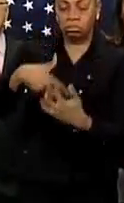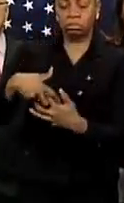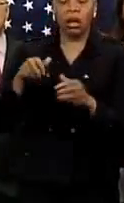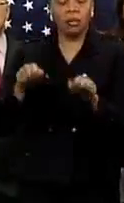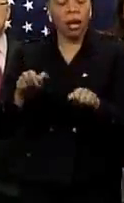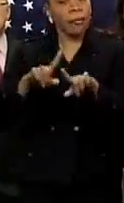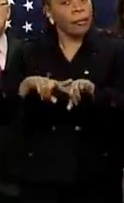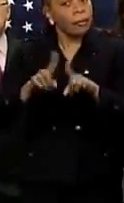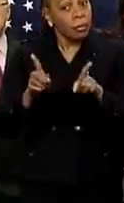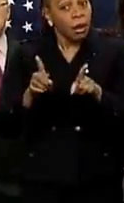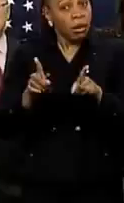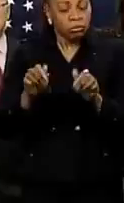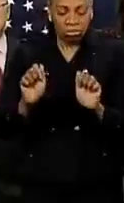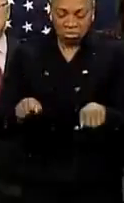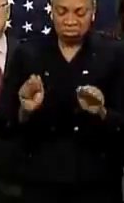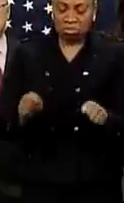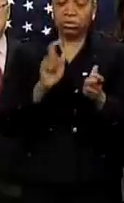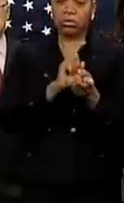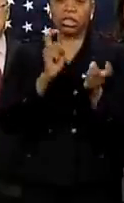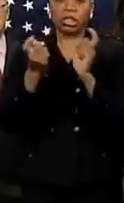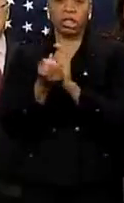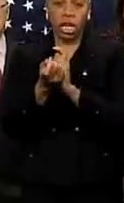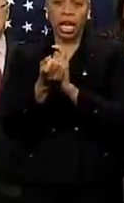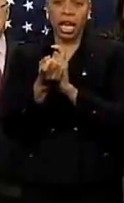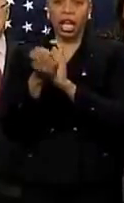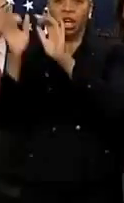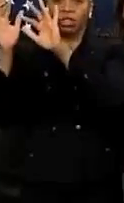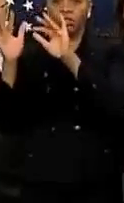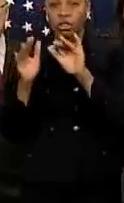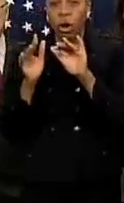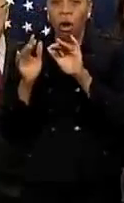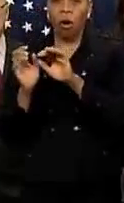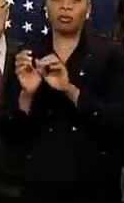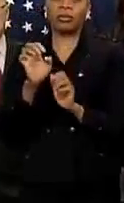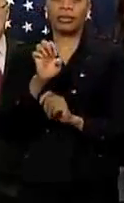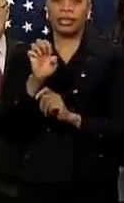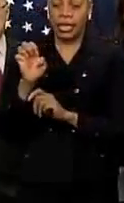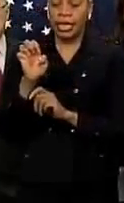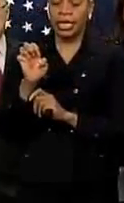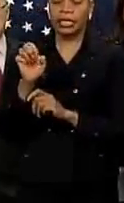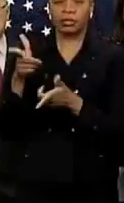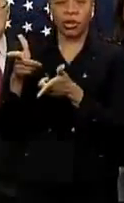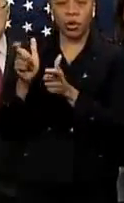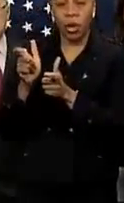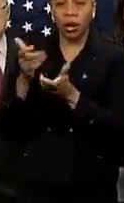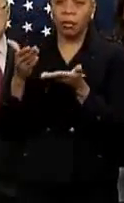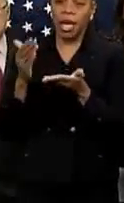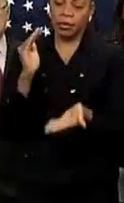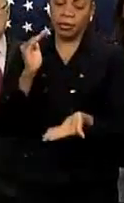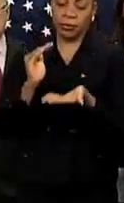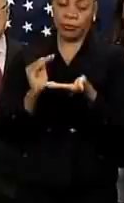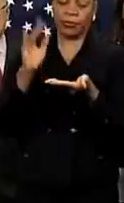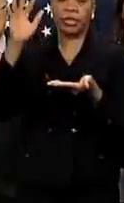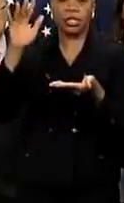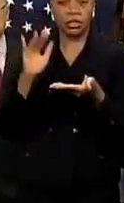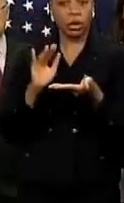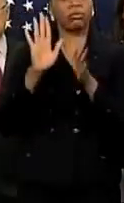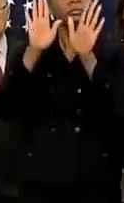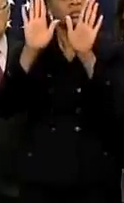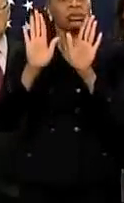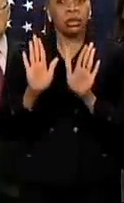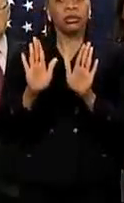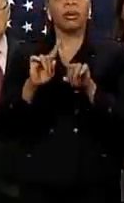that could change. The storm could move much further east faster, and we could have an awful lot less snow, which would be great.